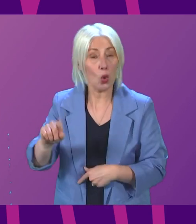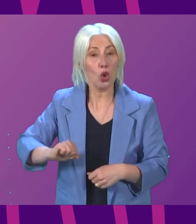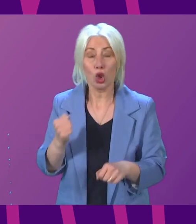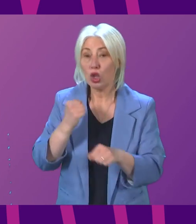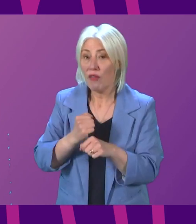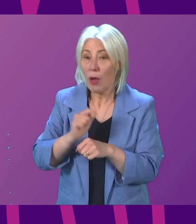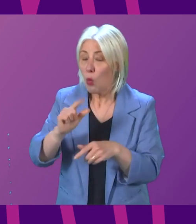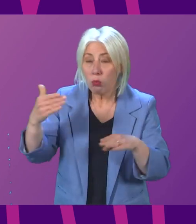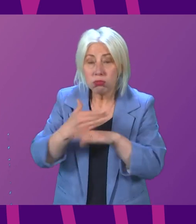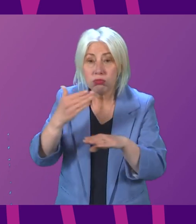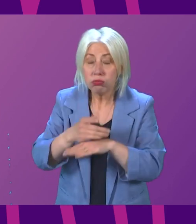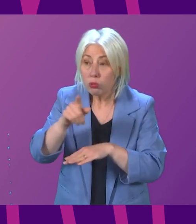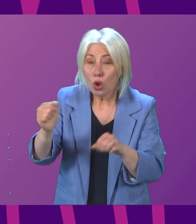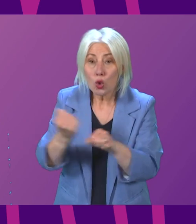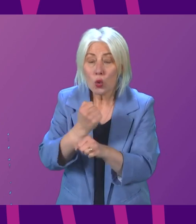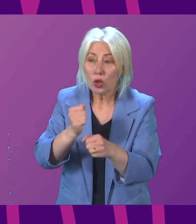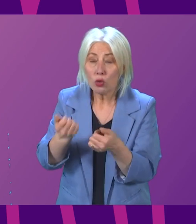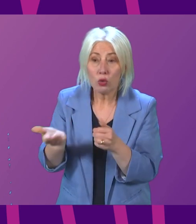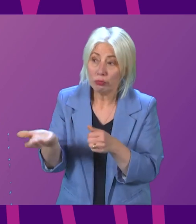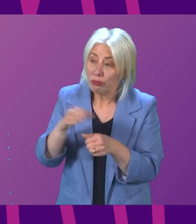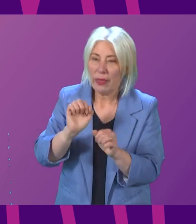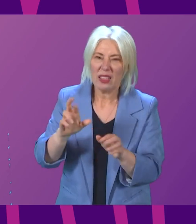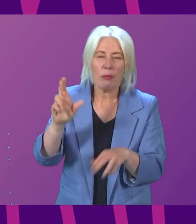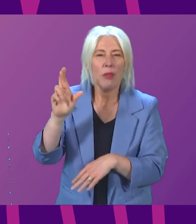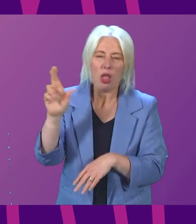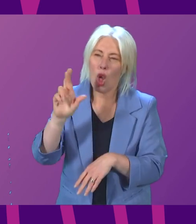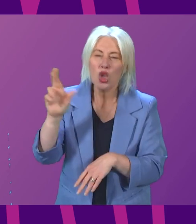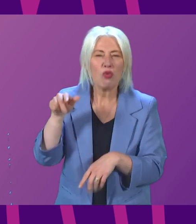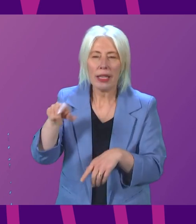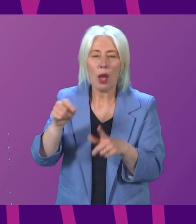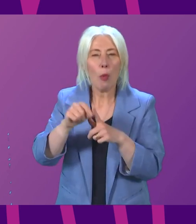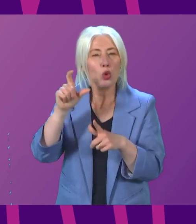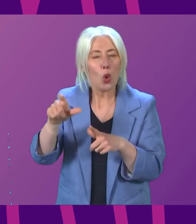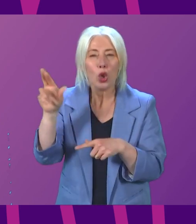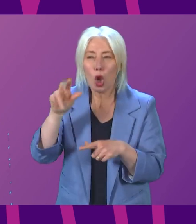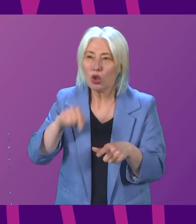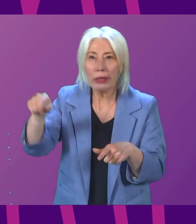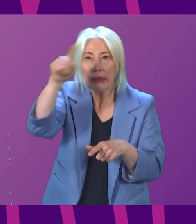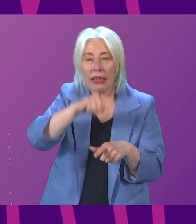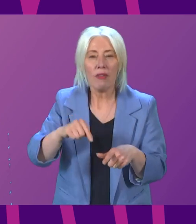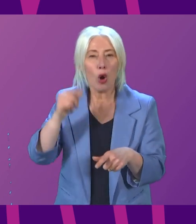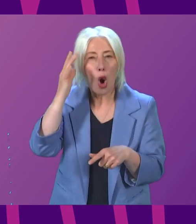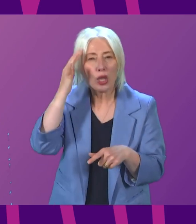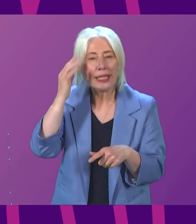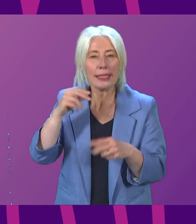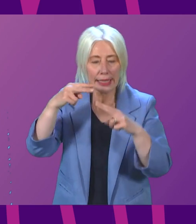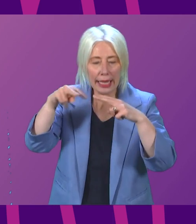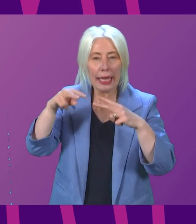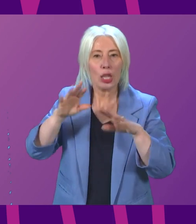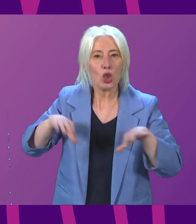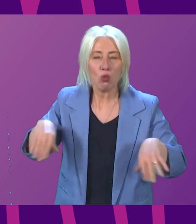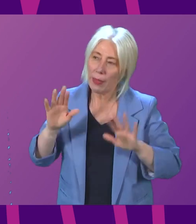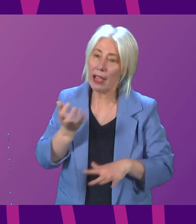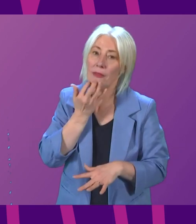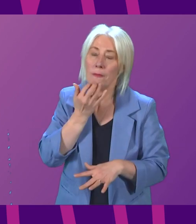Scottish Government putting in place to rectify this postcode lottery for which autistic children have to endure? First Minister.